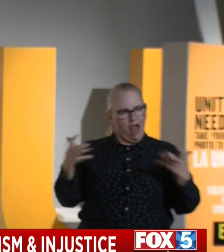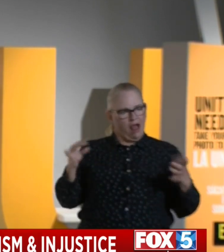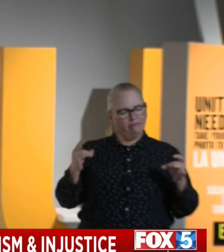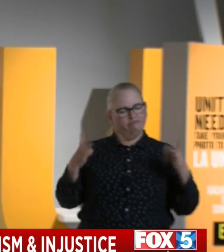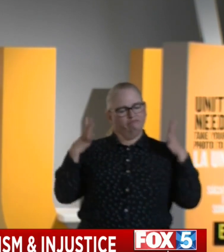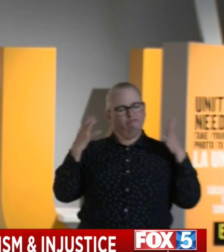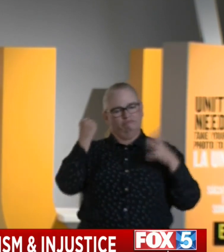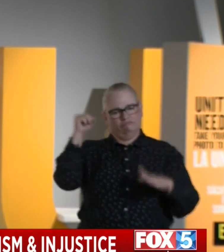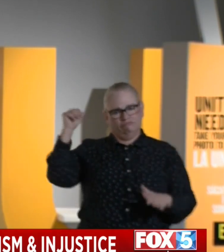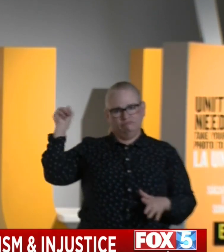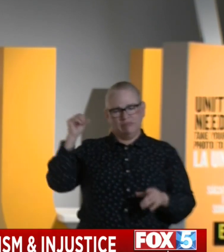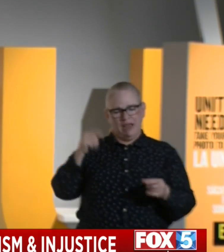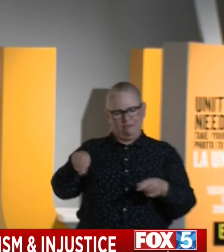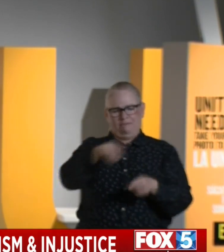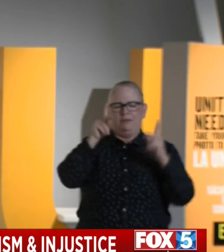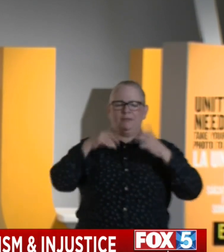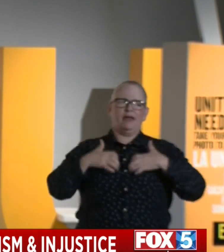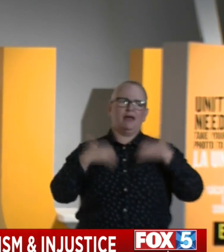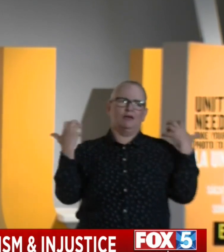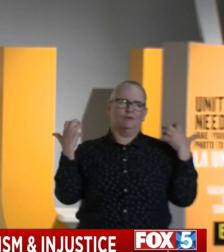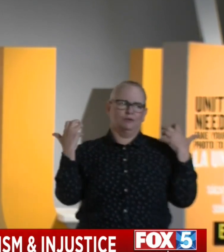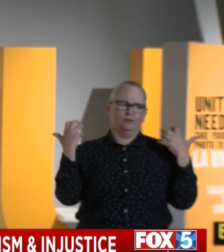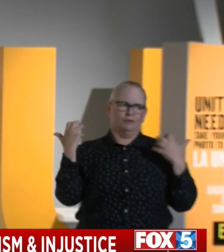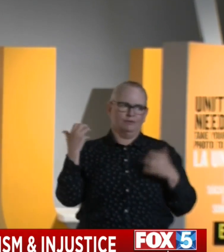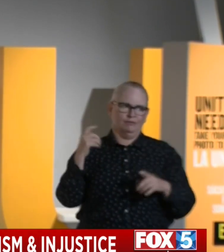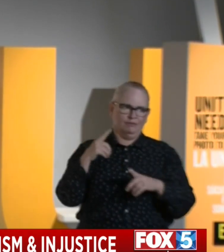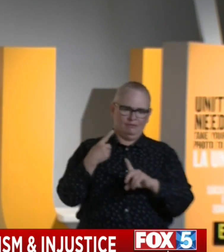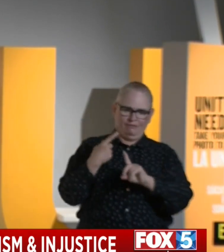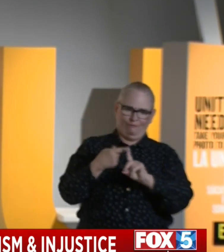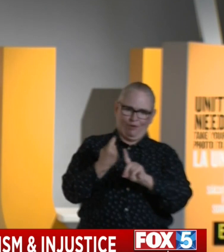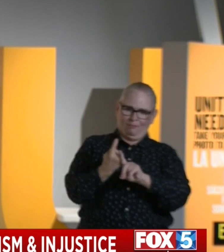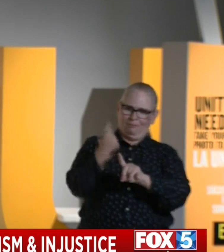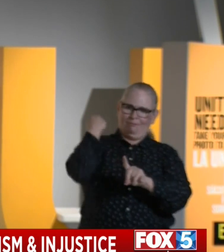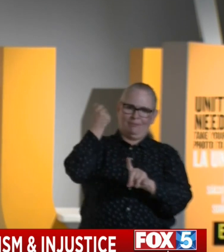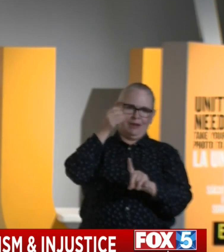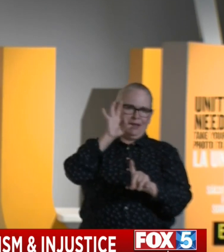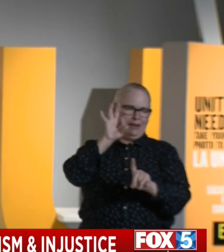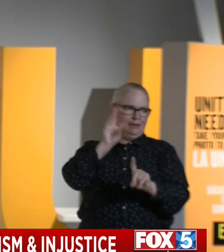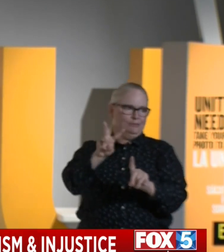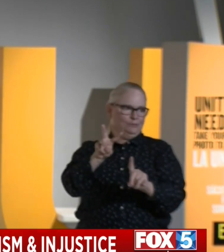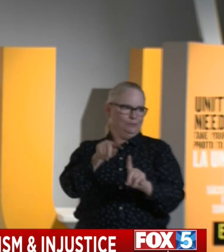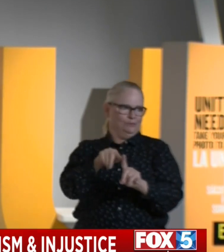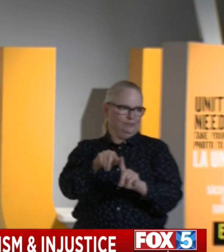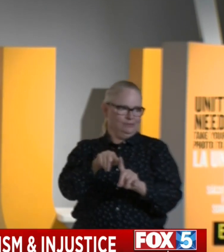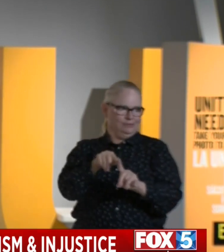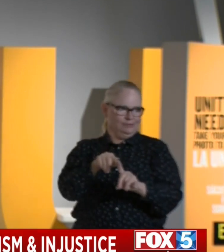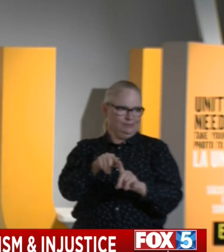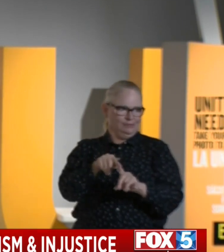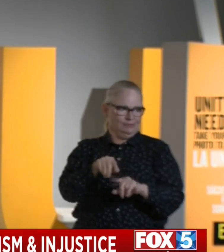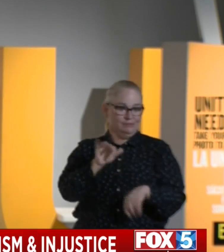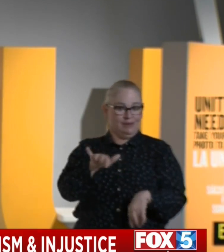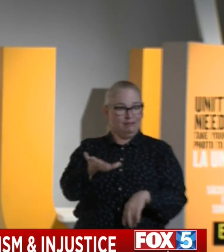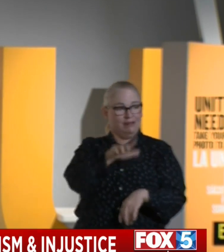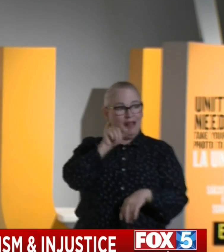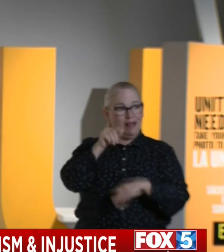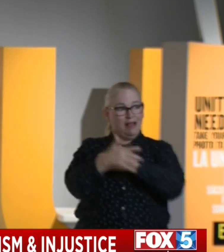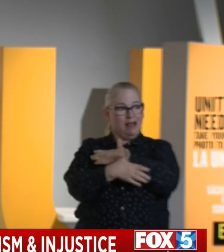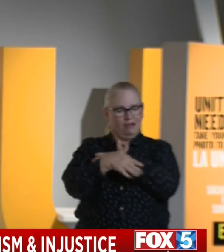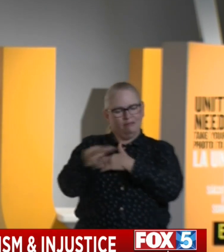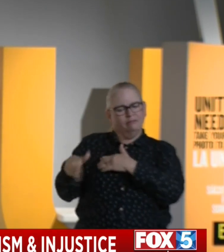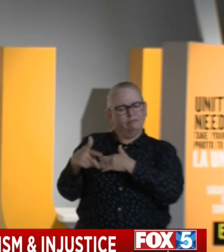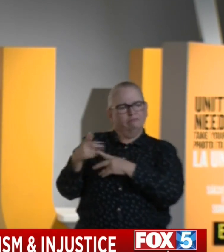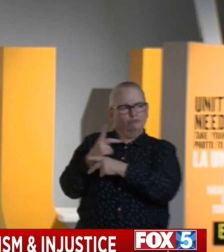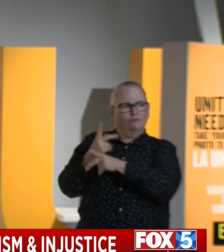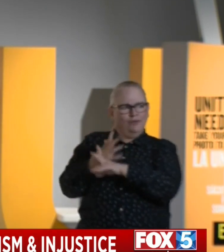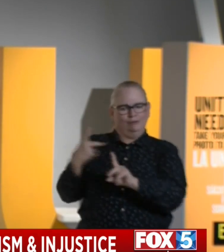1992. Went down with County Supervisor Mark Ridley Thomas, went down with the chair